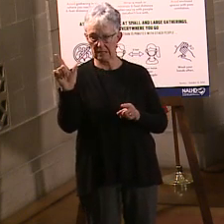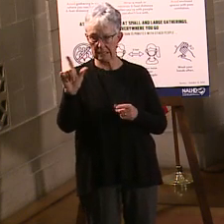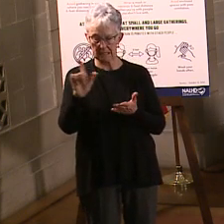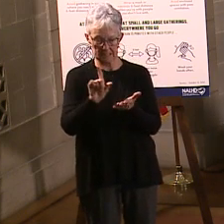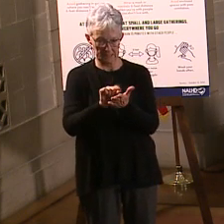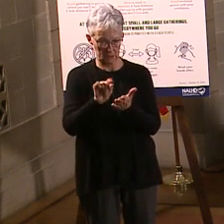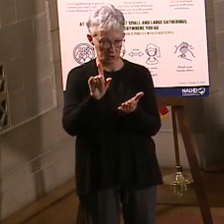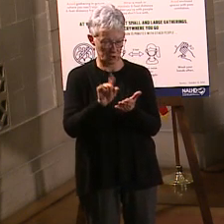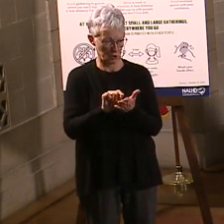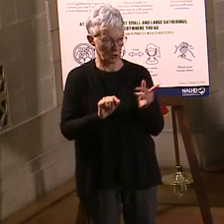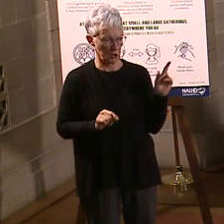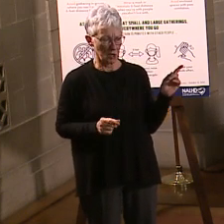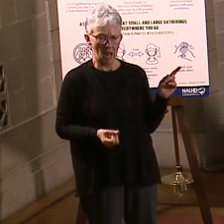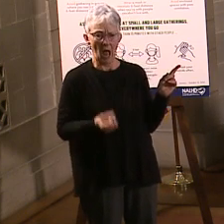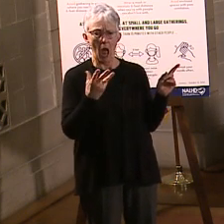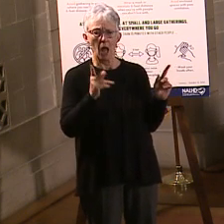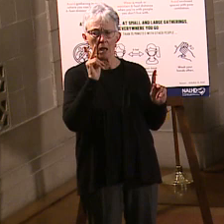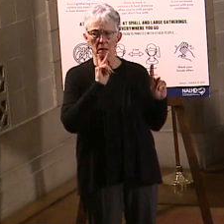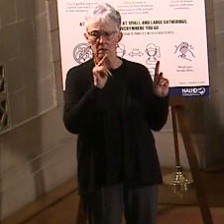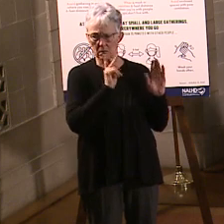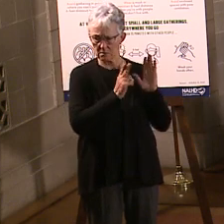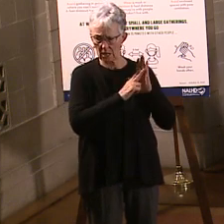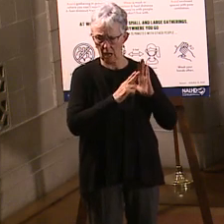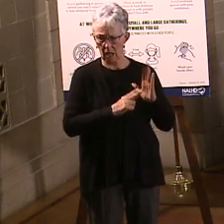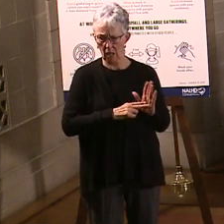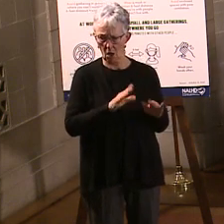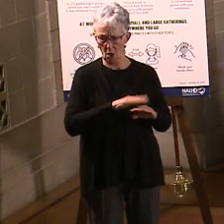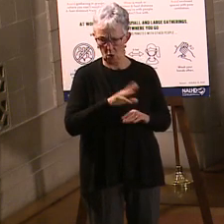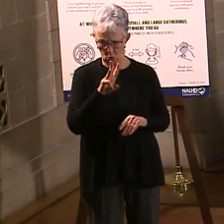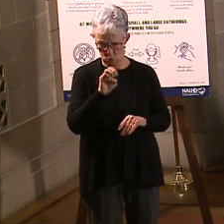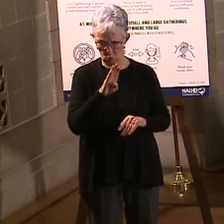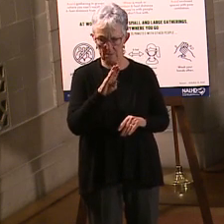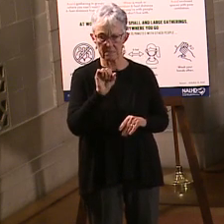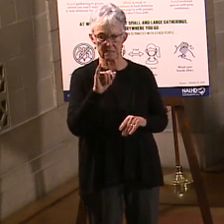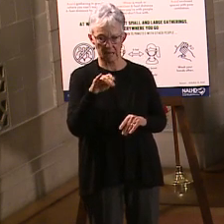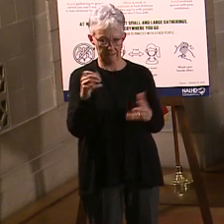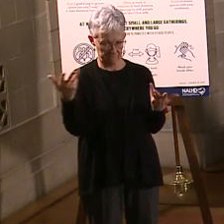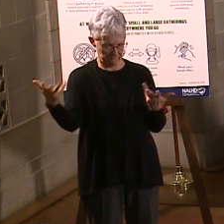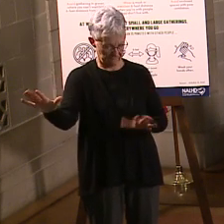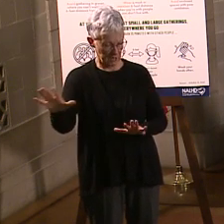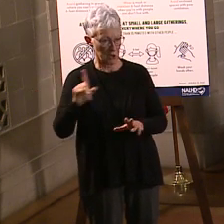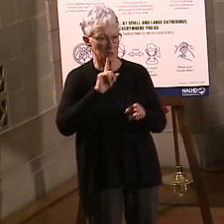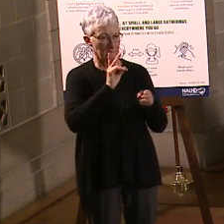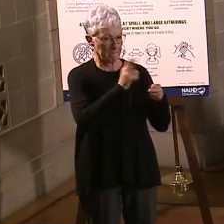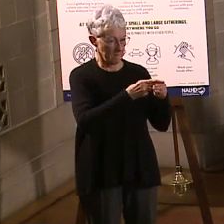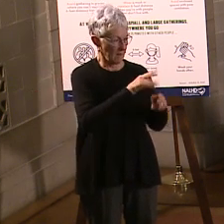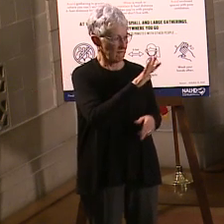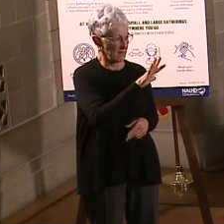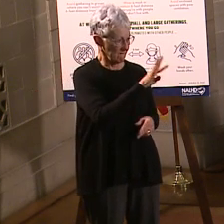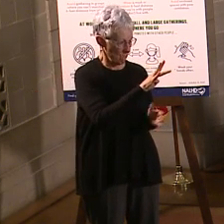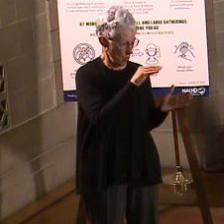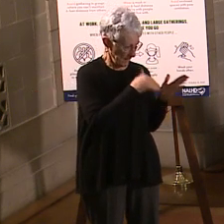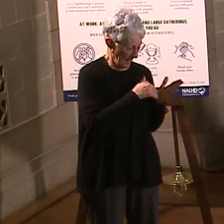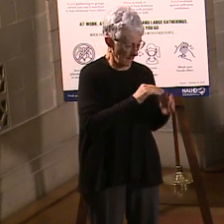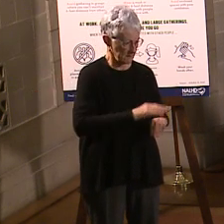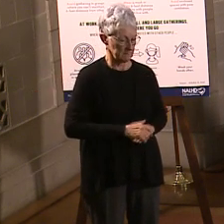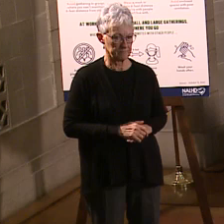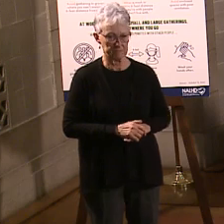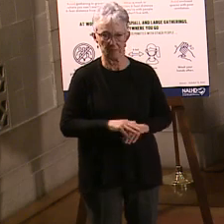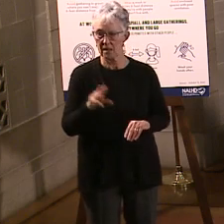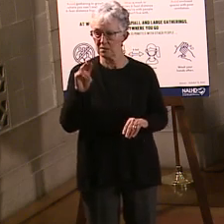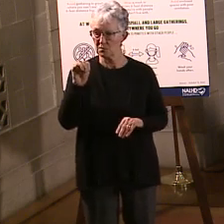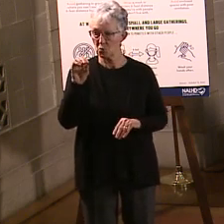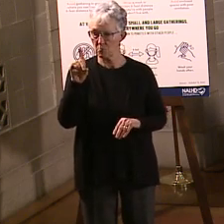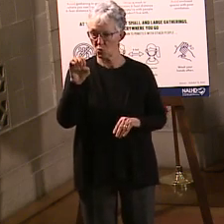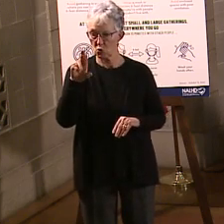have any early stats on how many people signed up to the new state vaccine website? We covered that, 54,000. With the additional Moderna vaccine the state is getting next